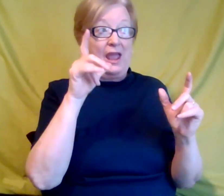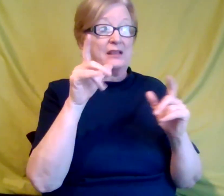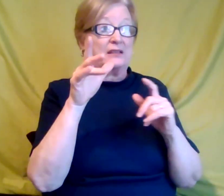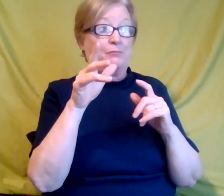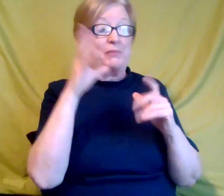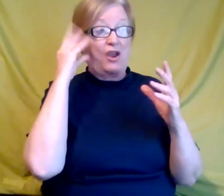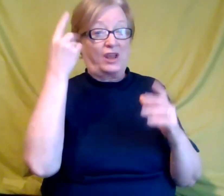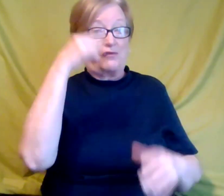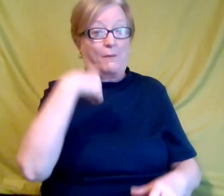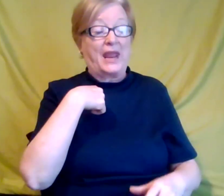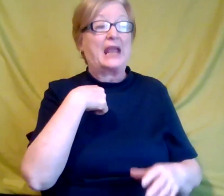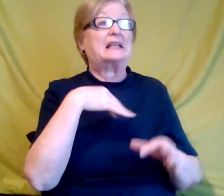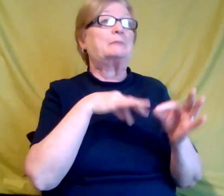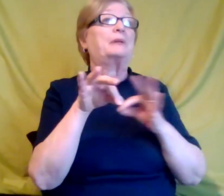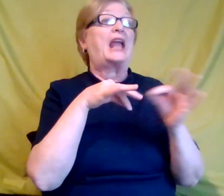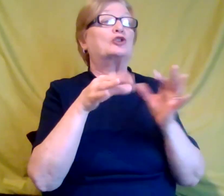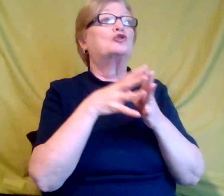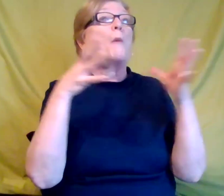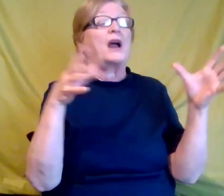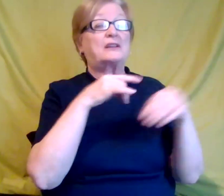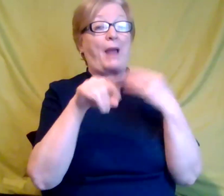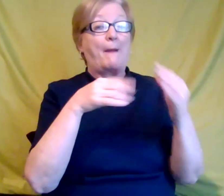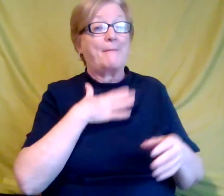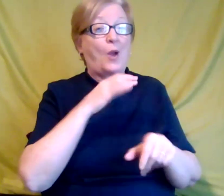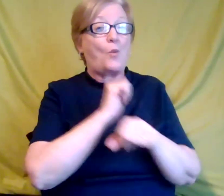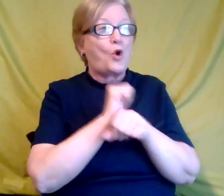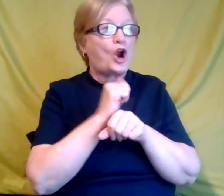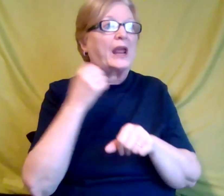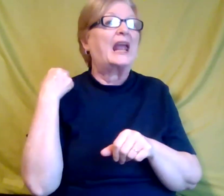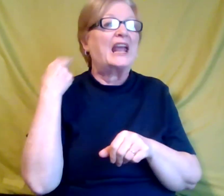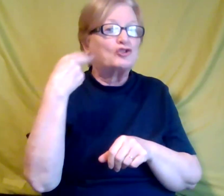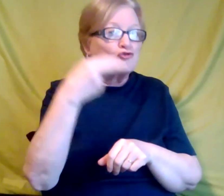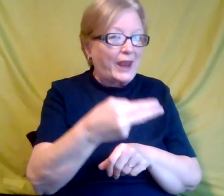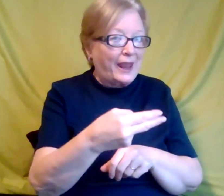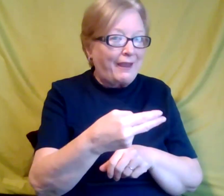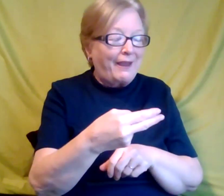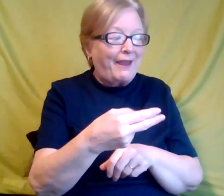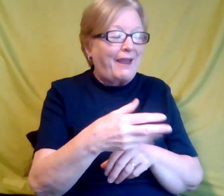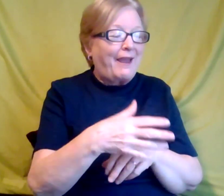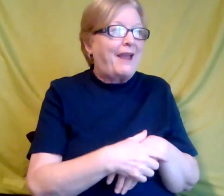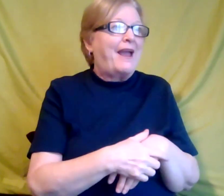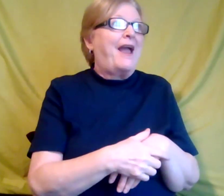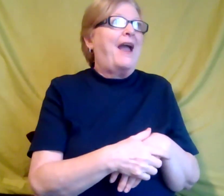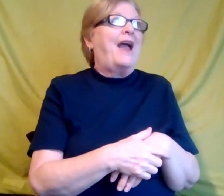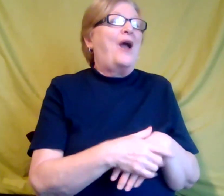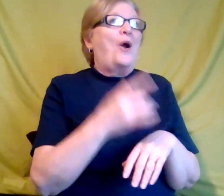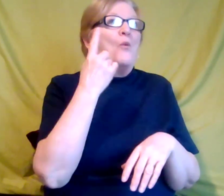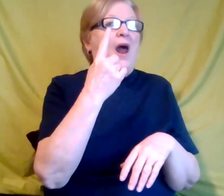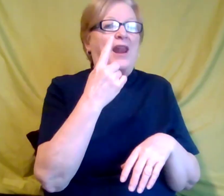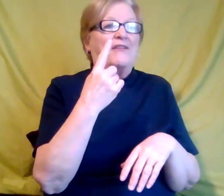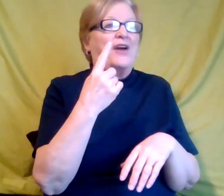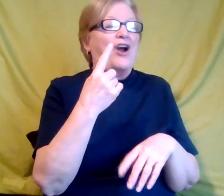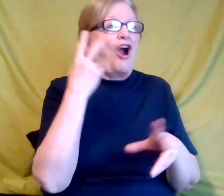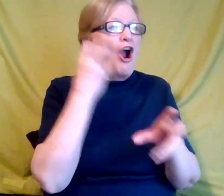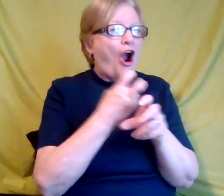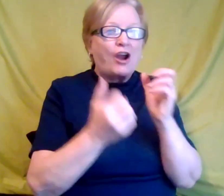so much about my work history. And one of the biggest hurdles that I had, one of the biggest